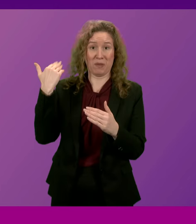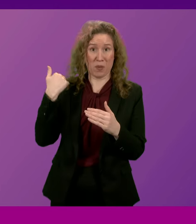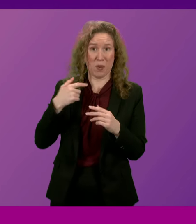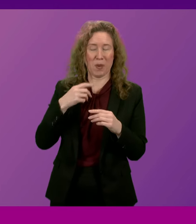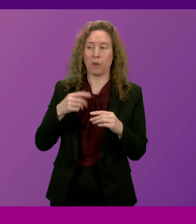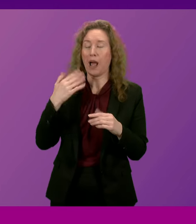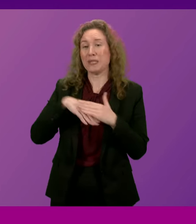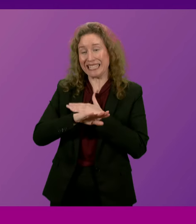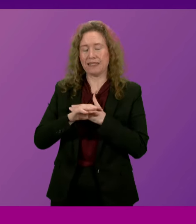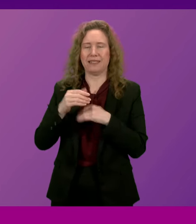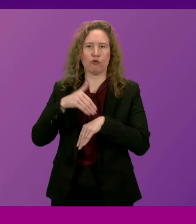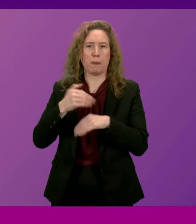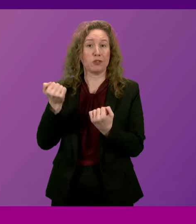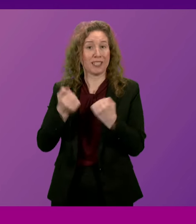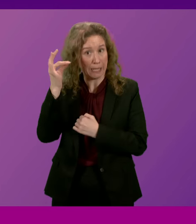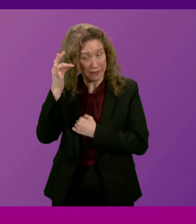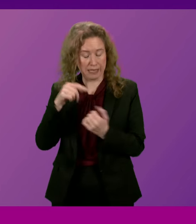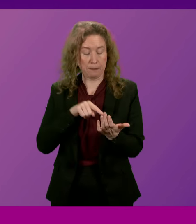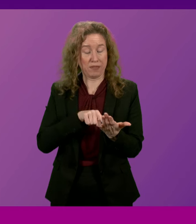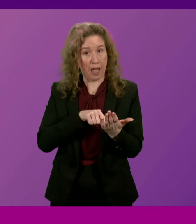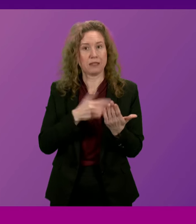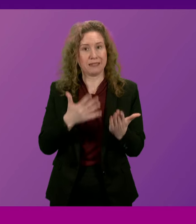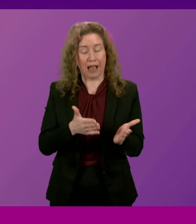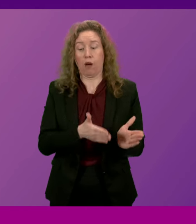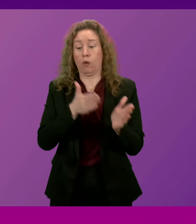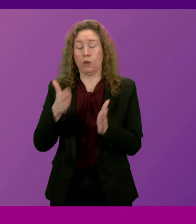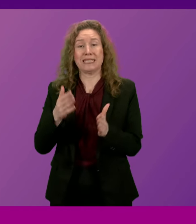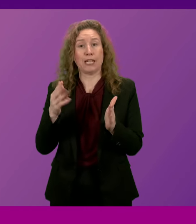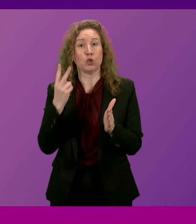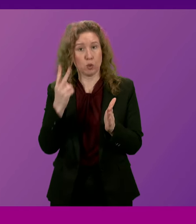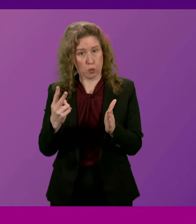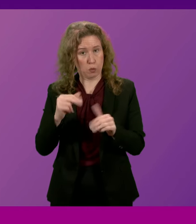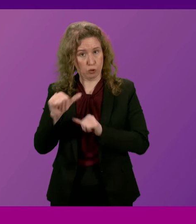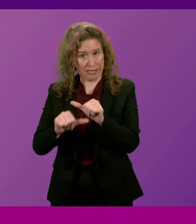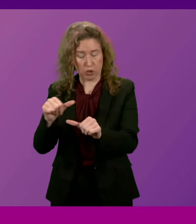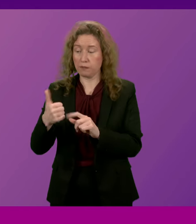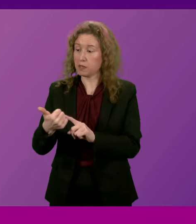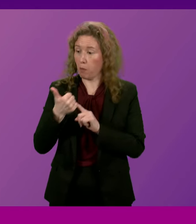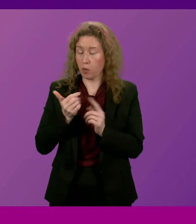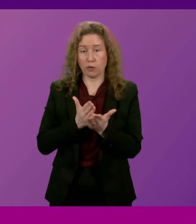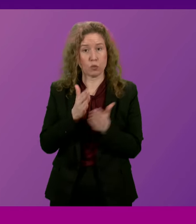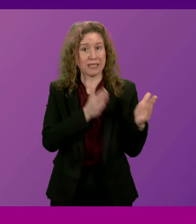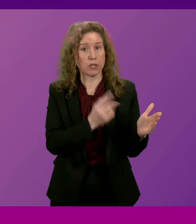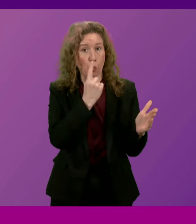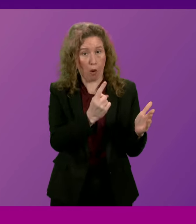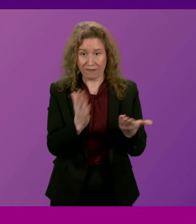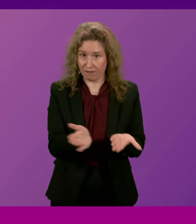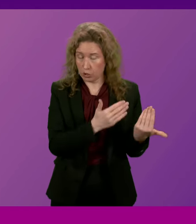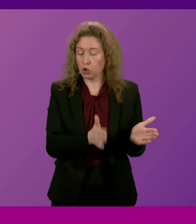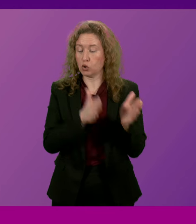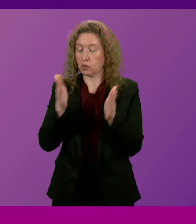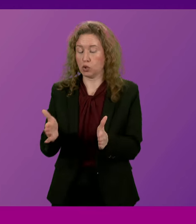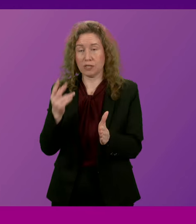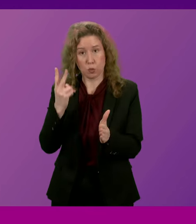Criminal Justice Committee, is coming to Stage 2 proceedings in Parliament. It's been supported at Stage 1. Stage 2